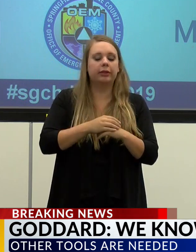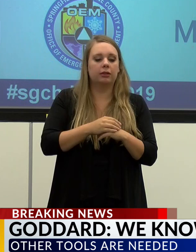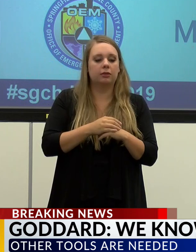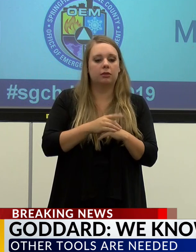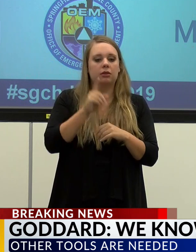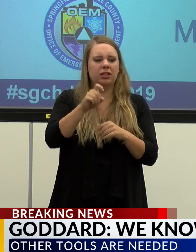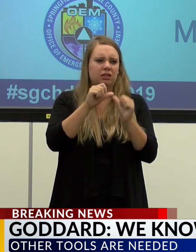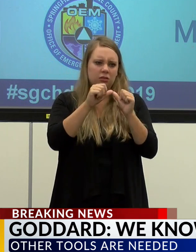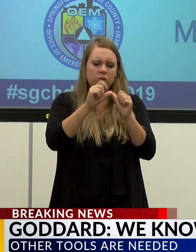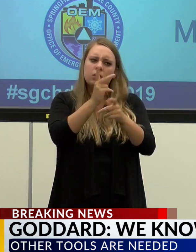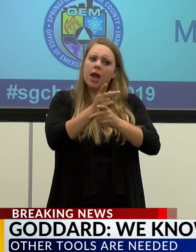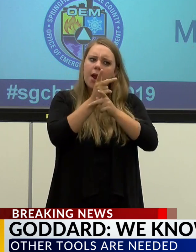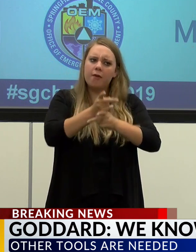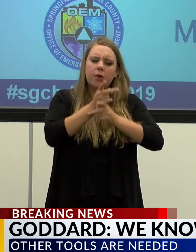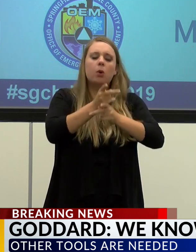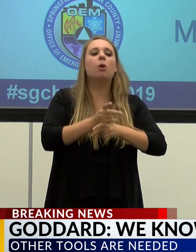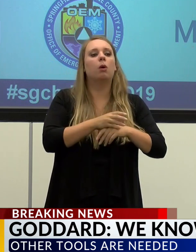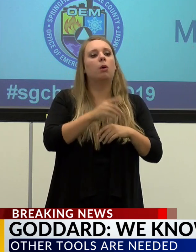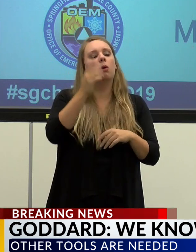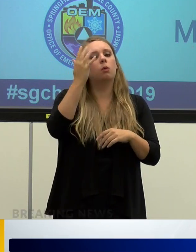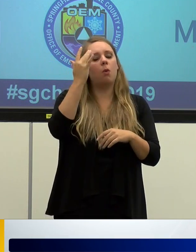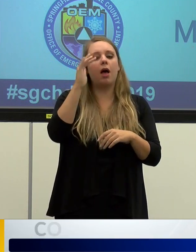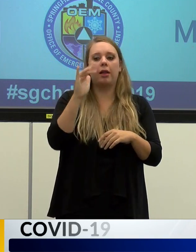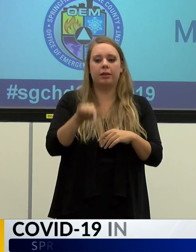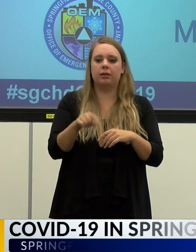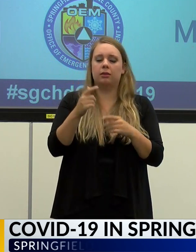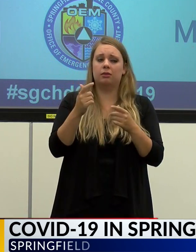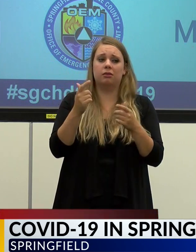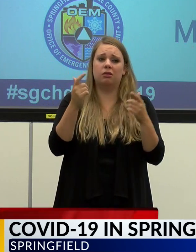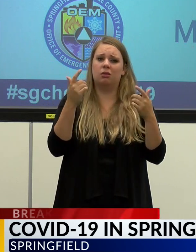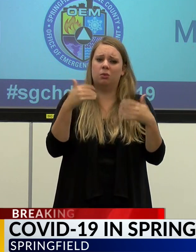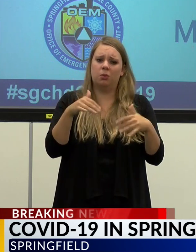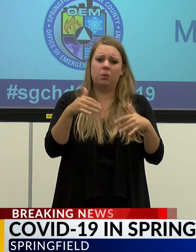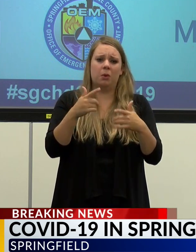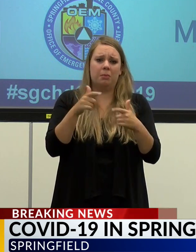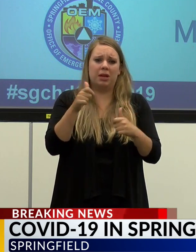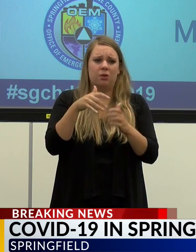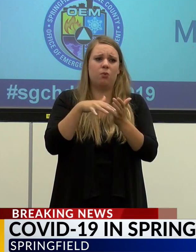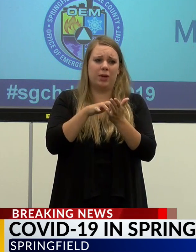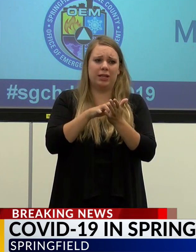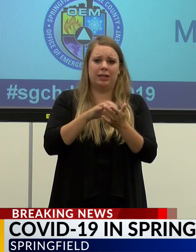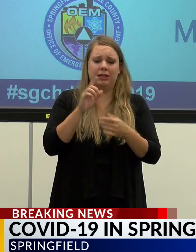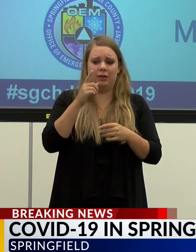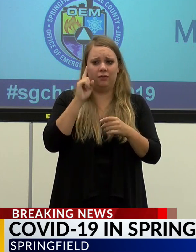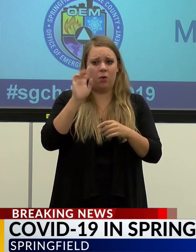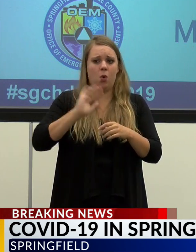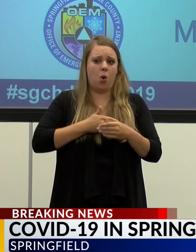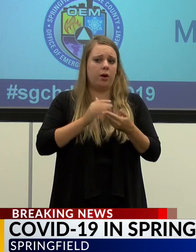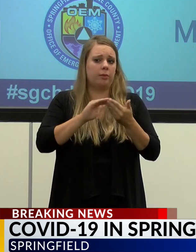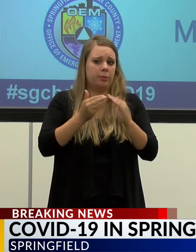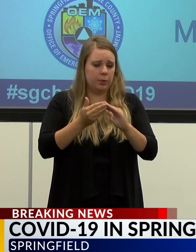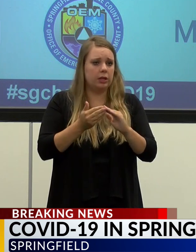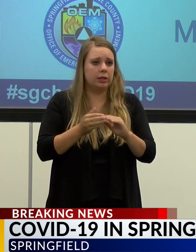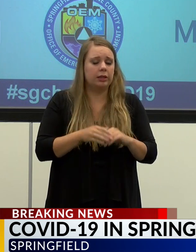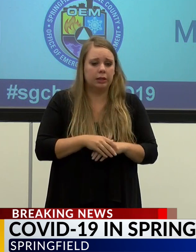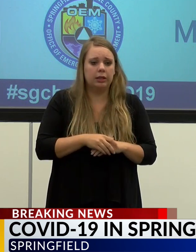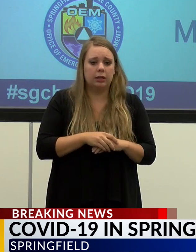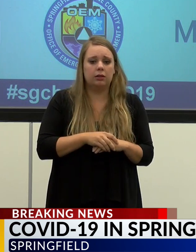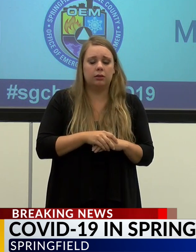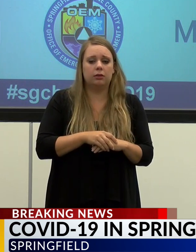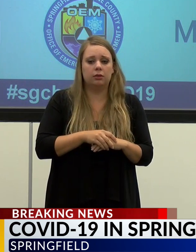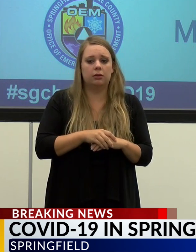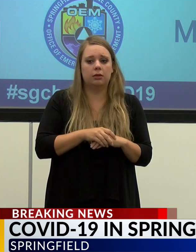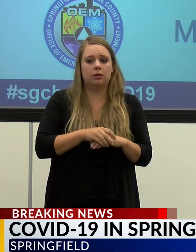continue to be vigilant because this is one of our biggest vulnerabilities in our community. And I believe that